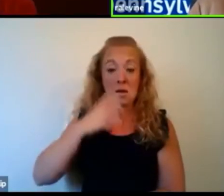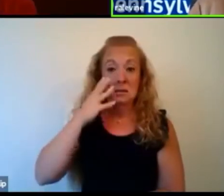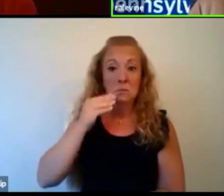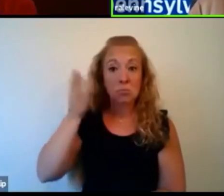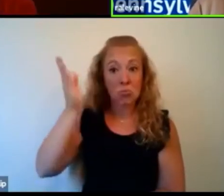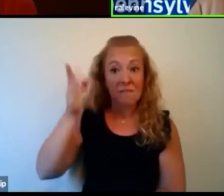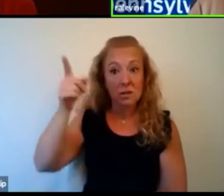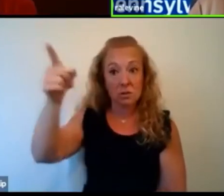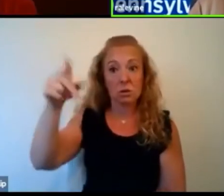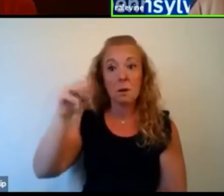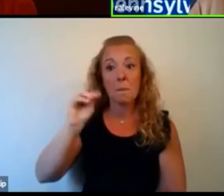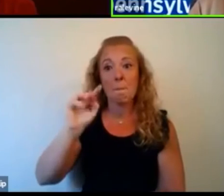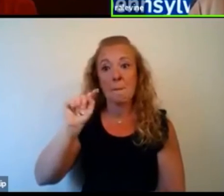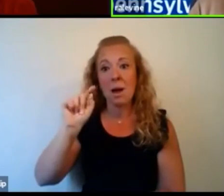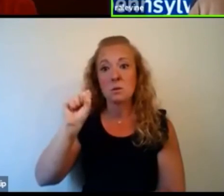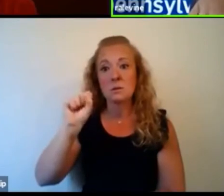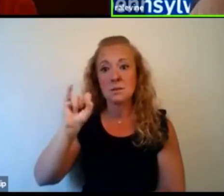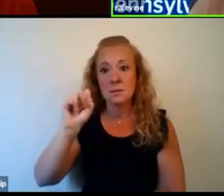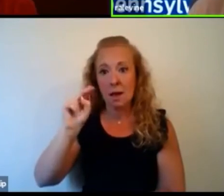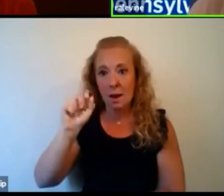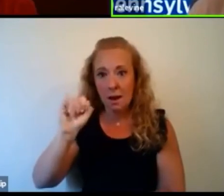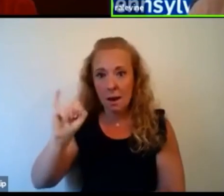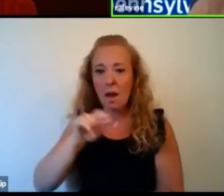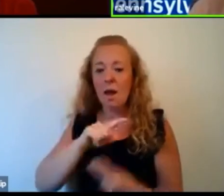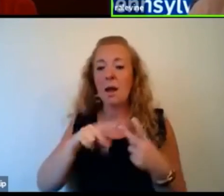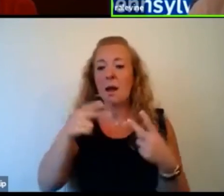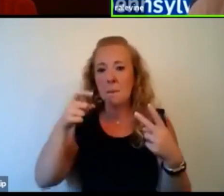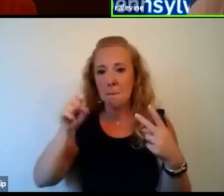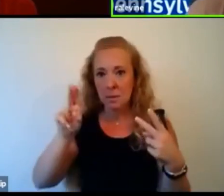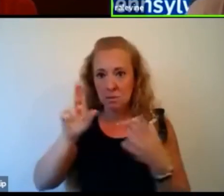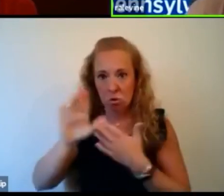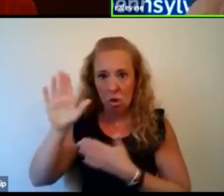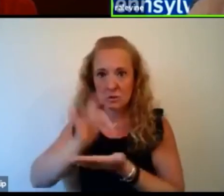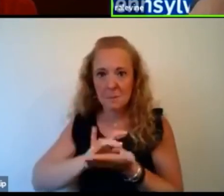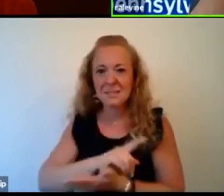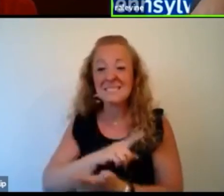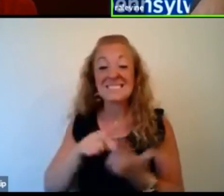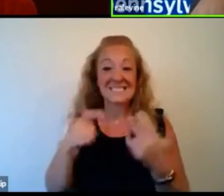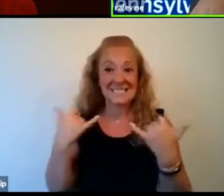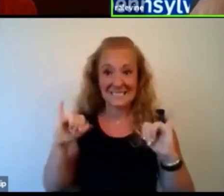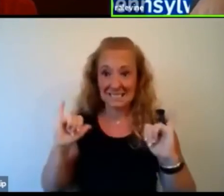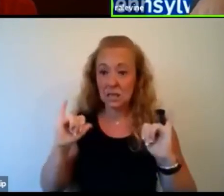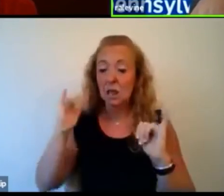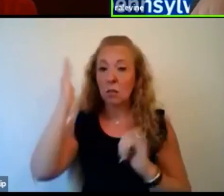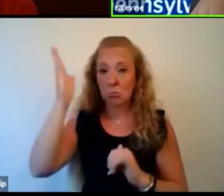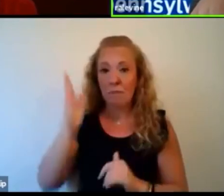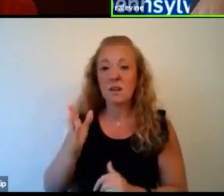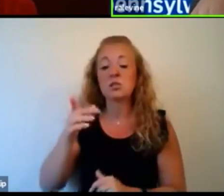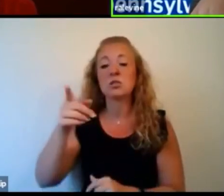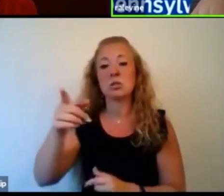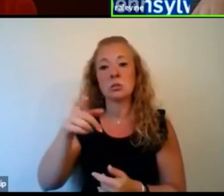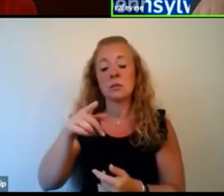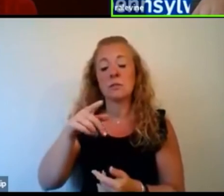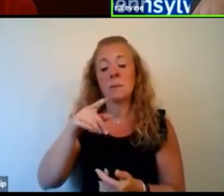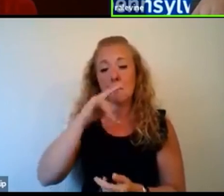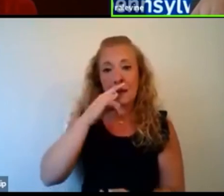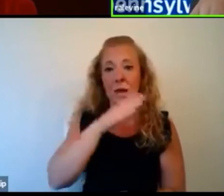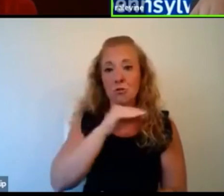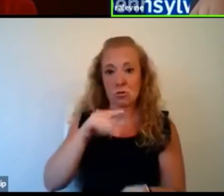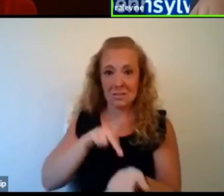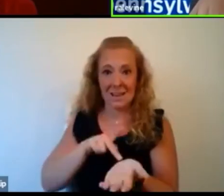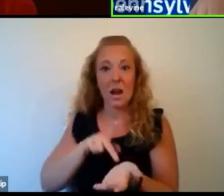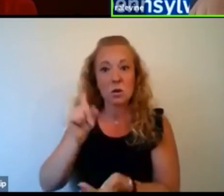Sinai and then at the Penn State College of Medicine, and I'm still a professor of pediatrics and psychiatry at the Penn State College of Medicine.